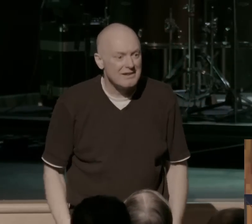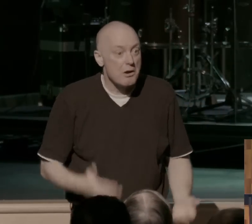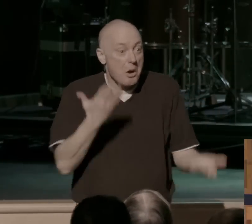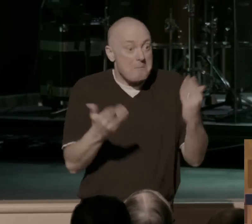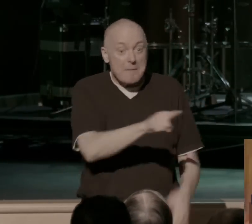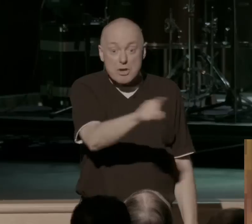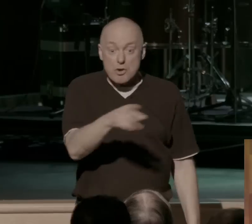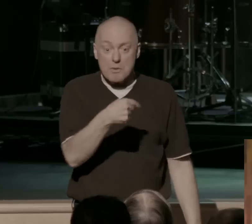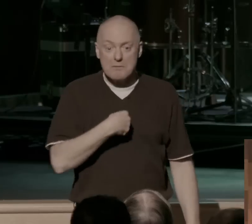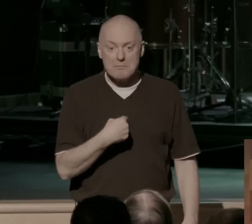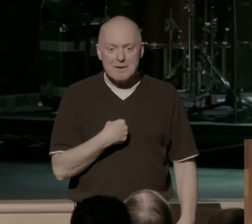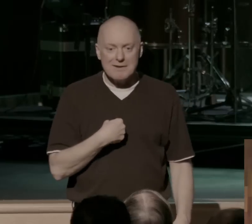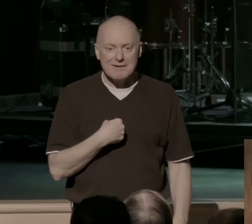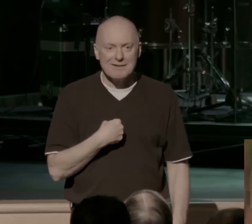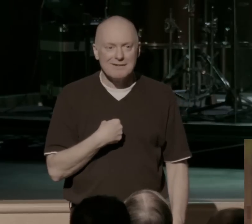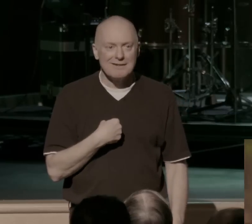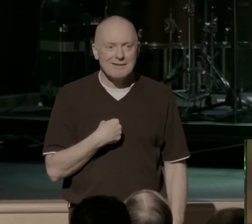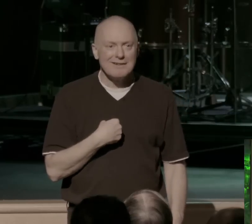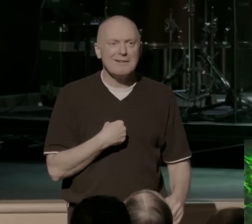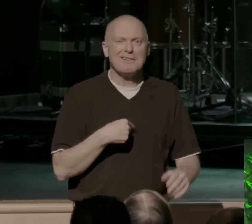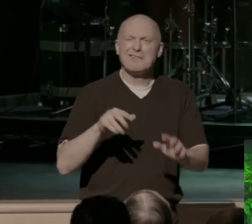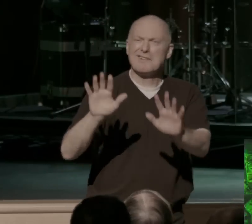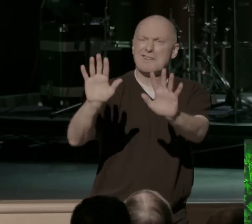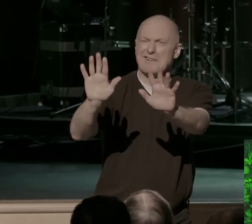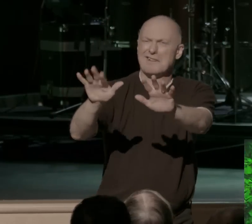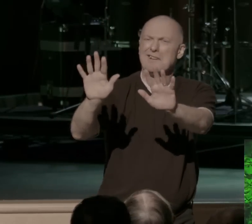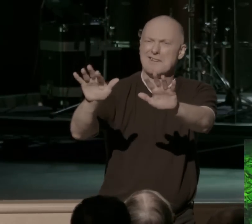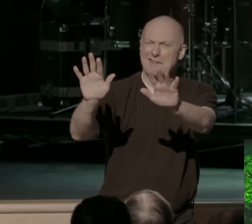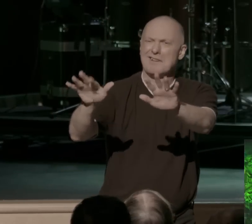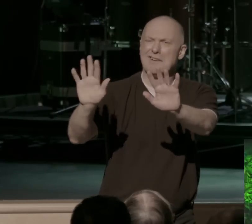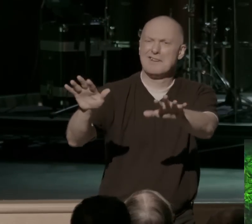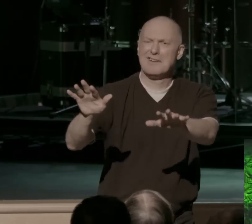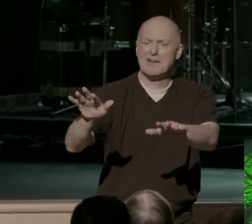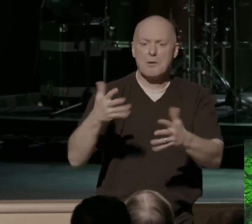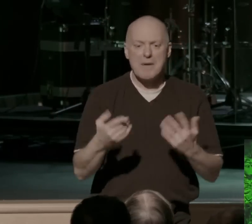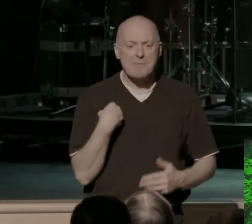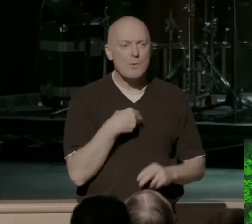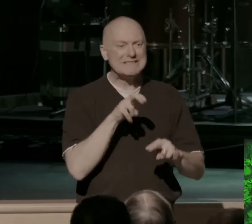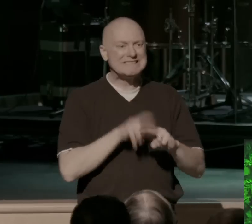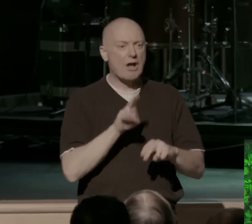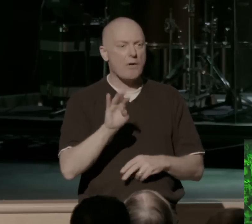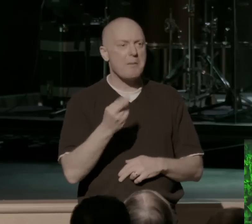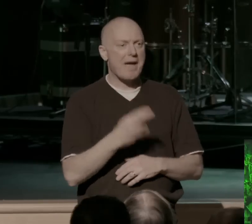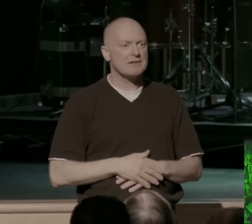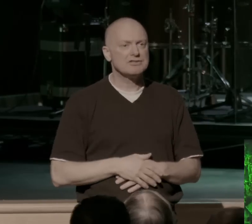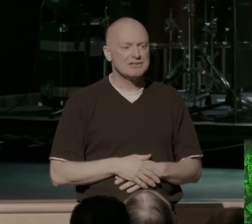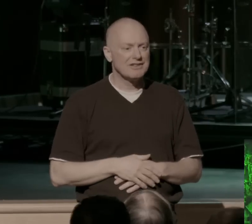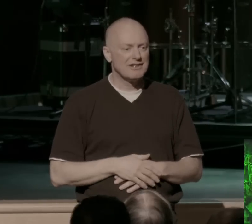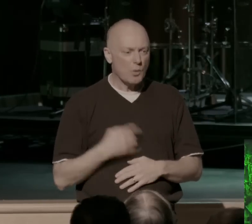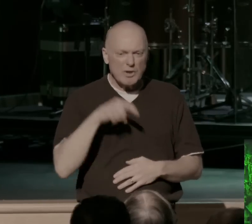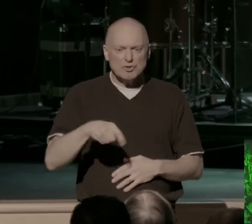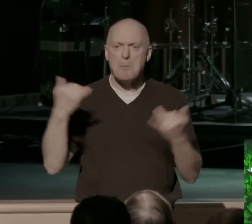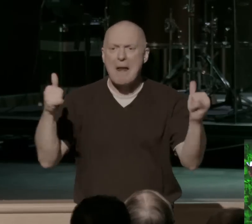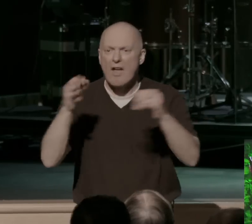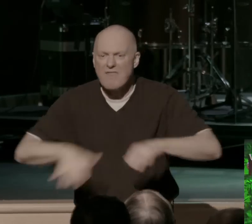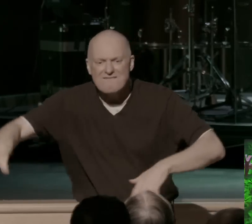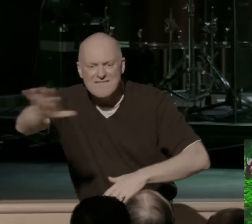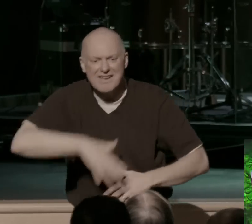Maybe it's you and me who are out of place. And maybe we're sitting on the bench when we should be on the field. Maybe we're, we're showing up in the, a war zone,